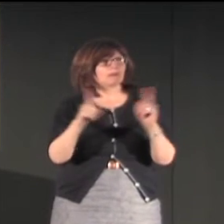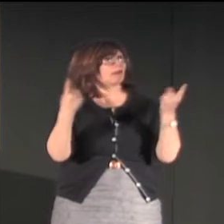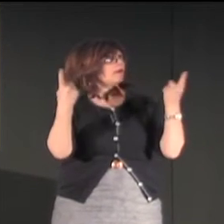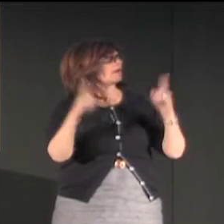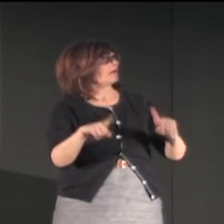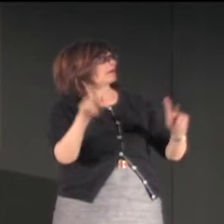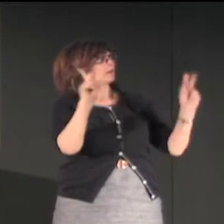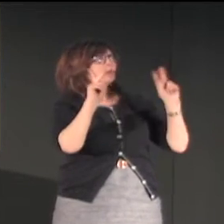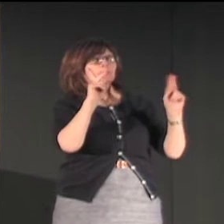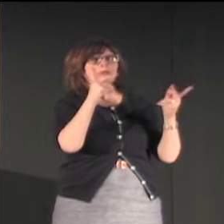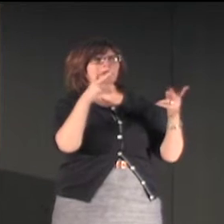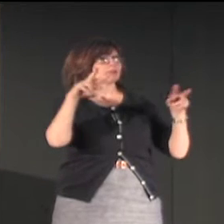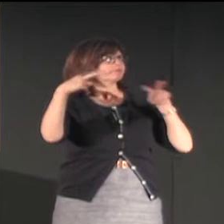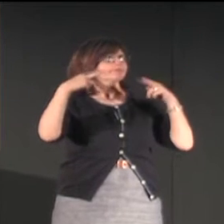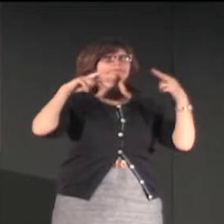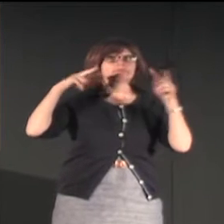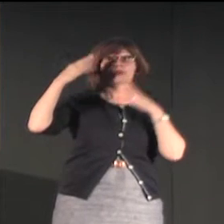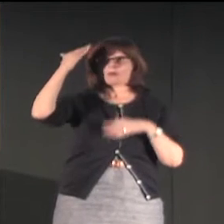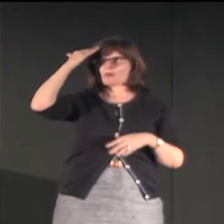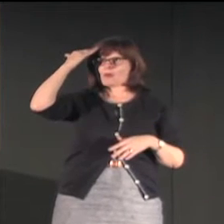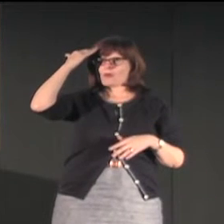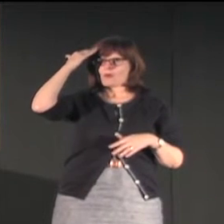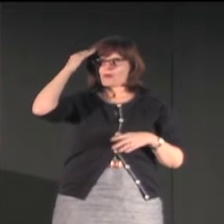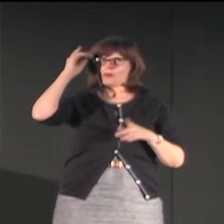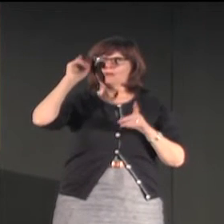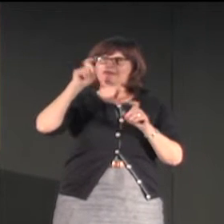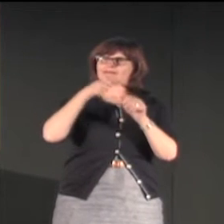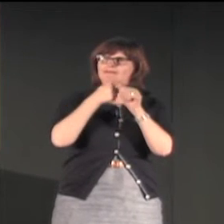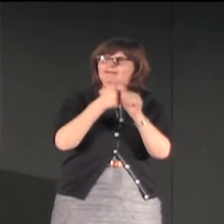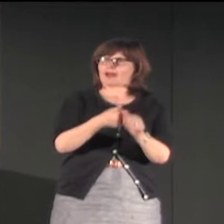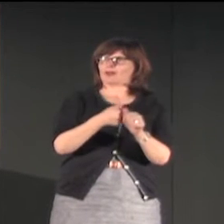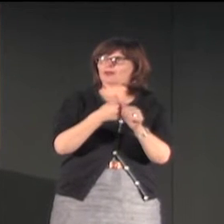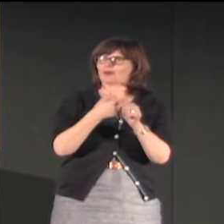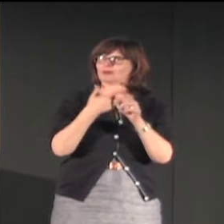linguistically correct or what's the preferred usage it emerges